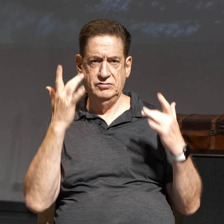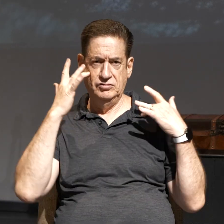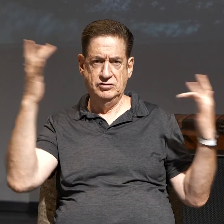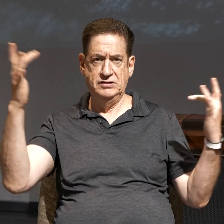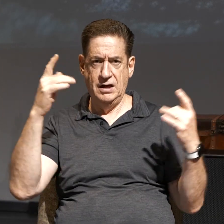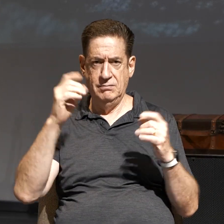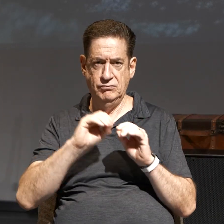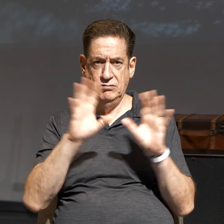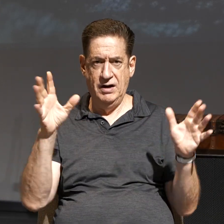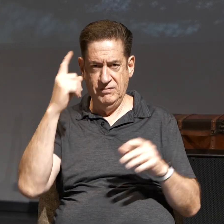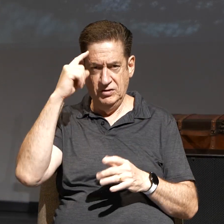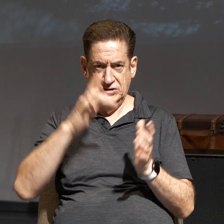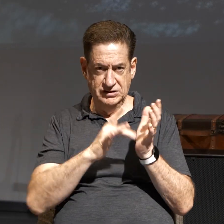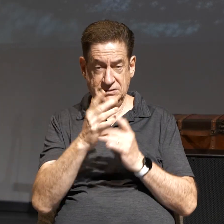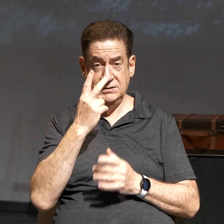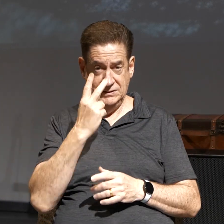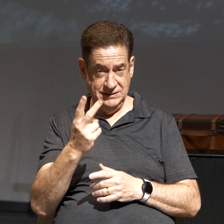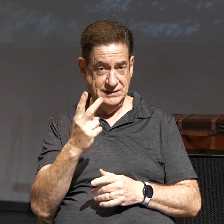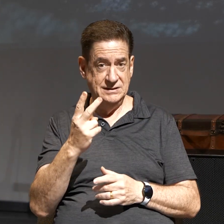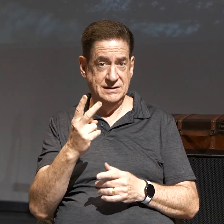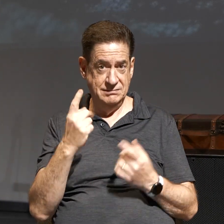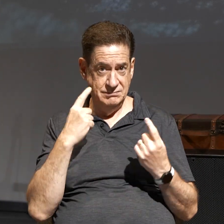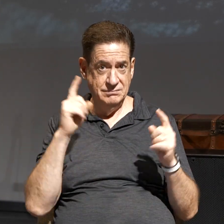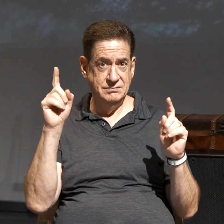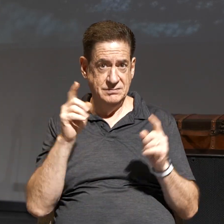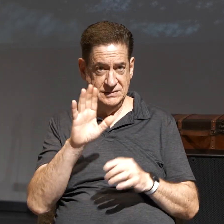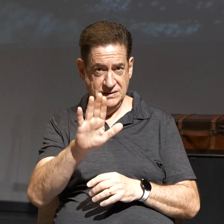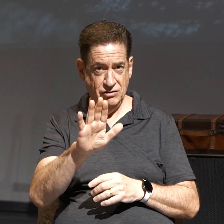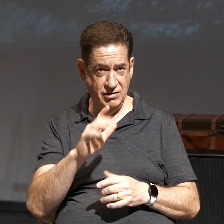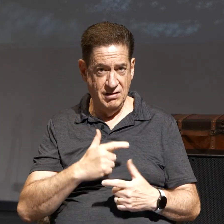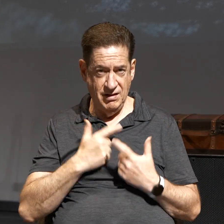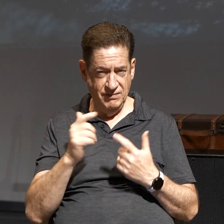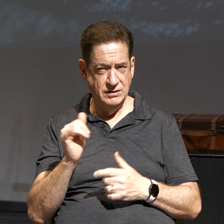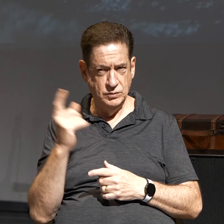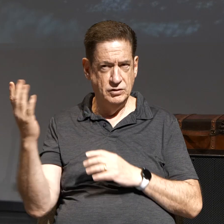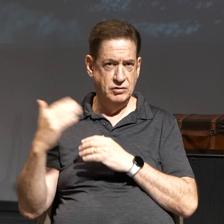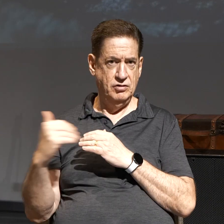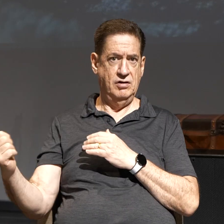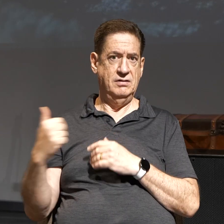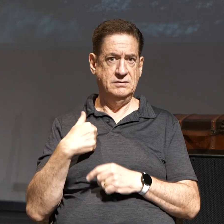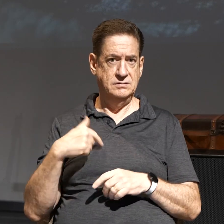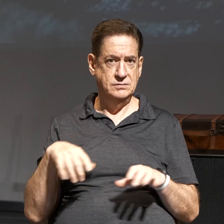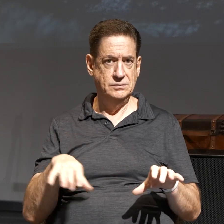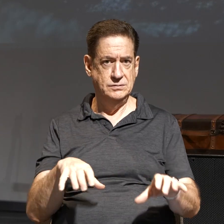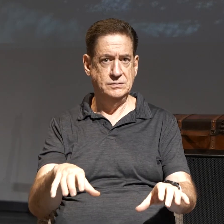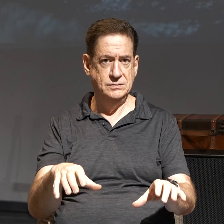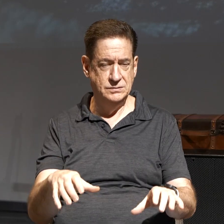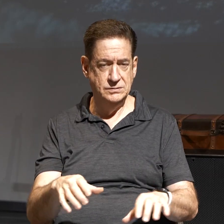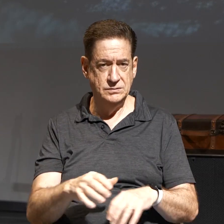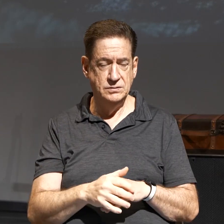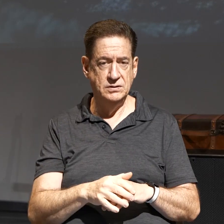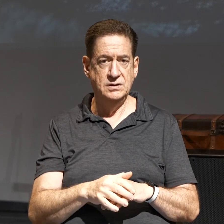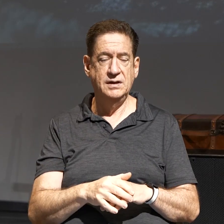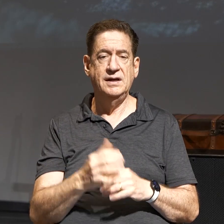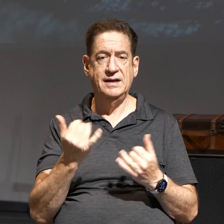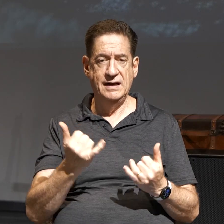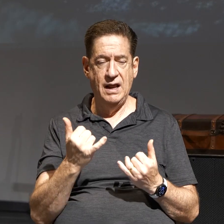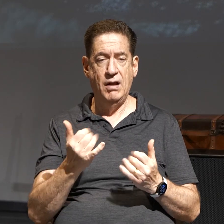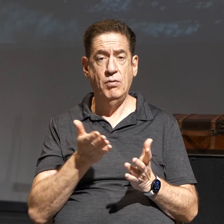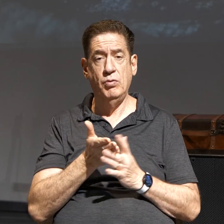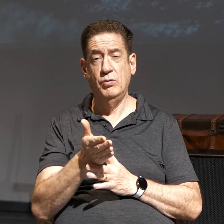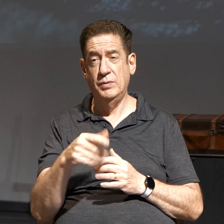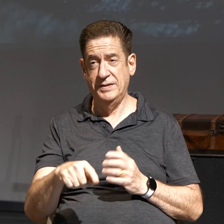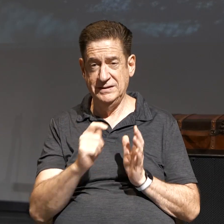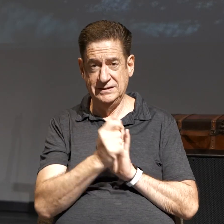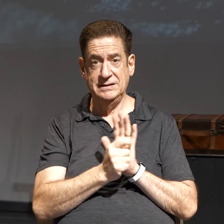you're going to see people come to faith through your life. That's what He's called us to do. Okay. Yields fruit in season. My wife